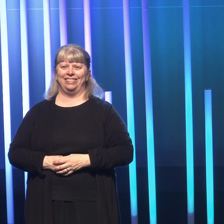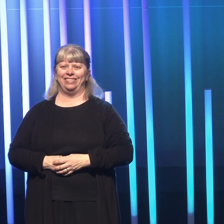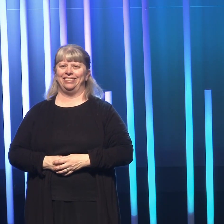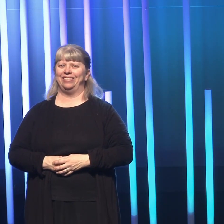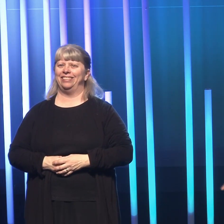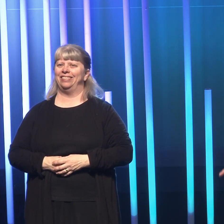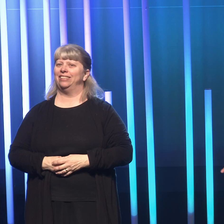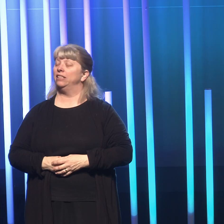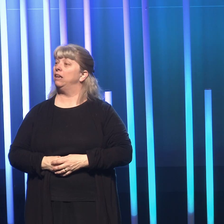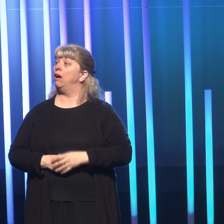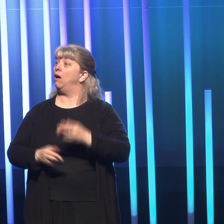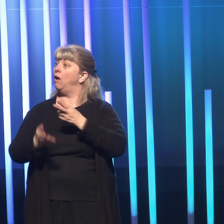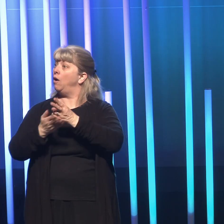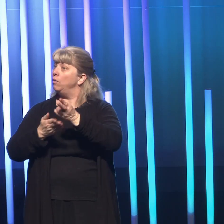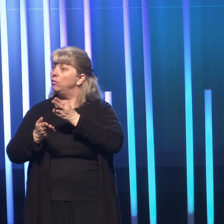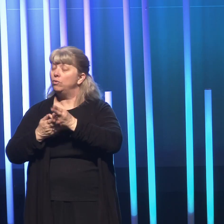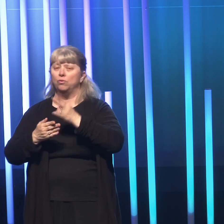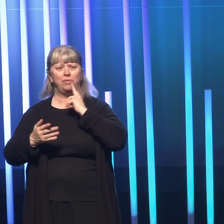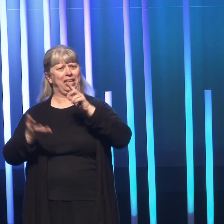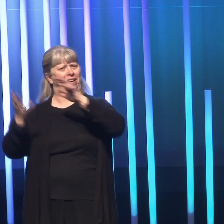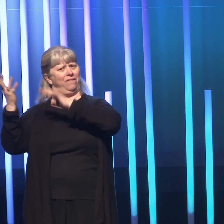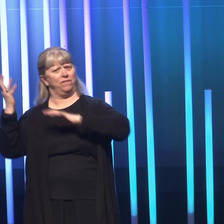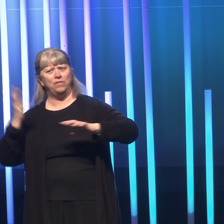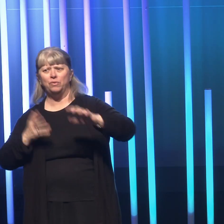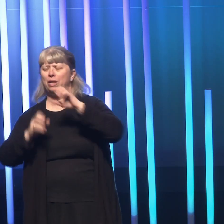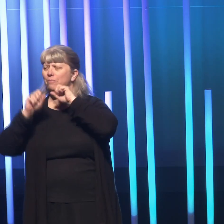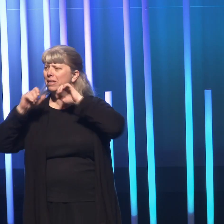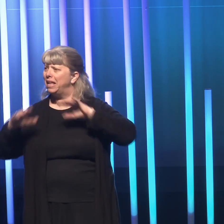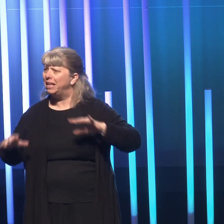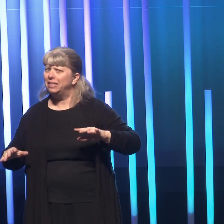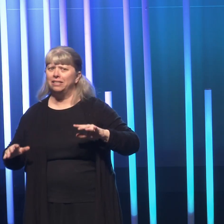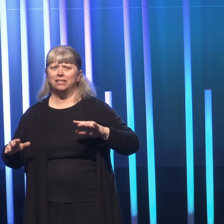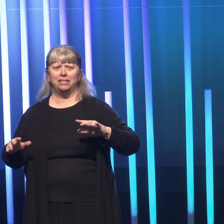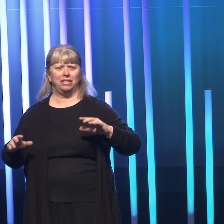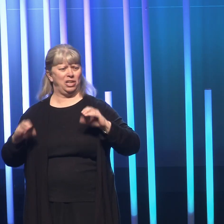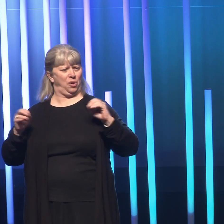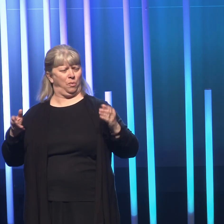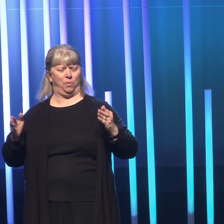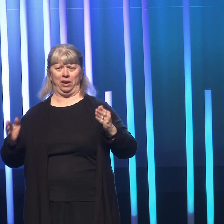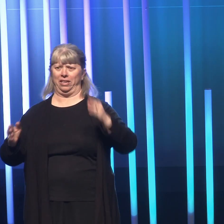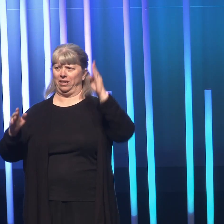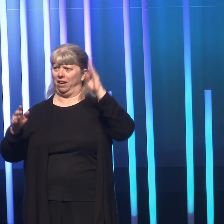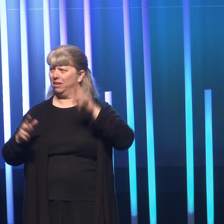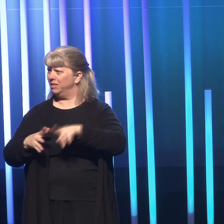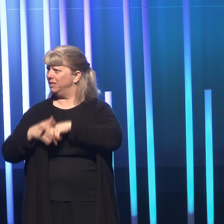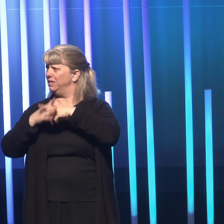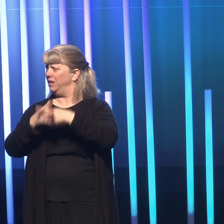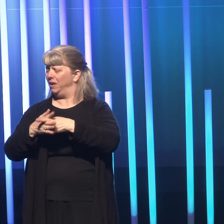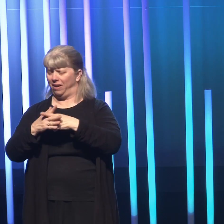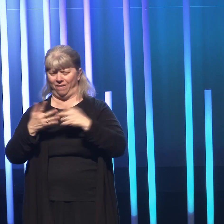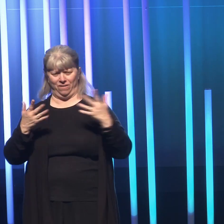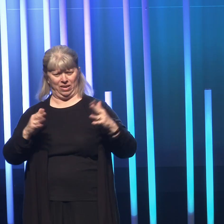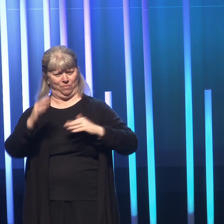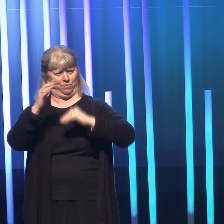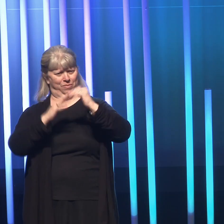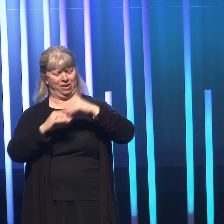And honestly, I was so confused by this blessing though, because no way God had started and finished building our home in a few months.